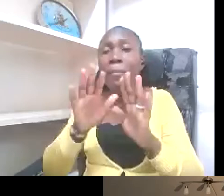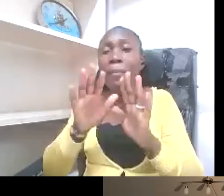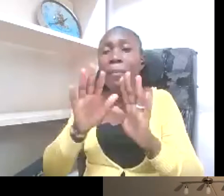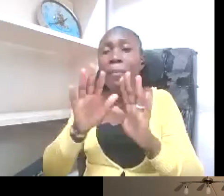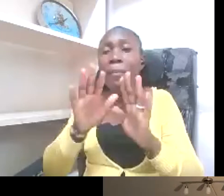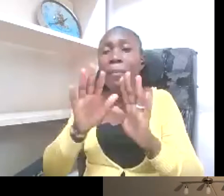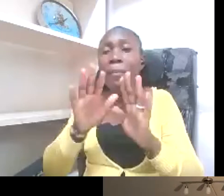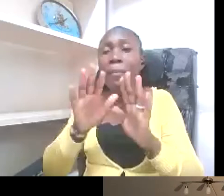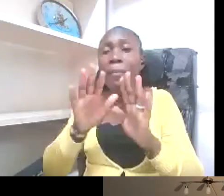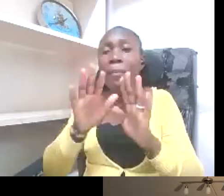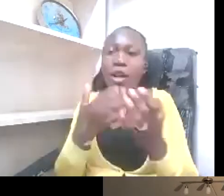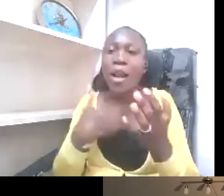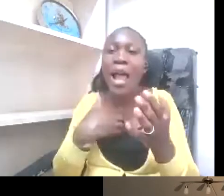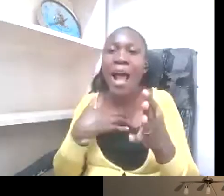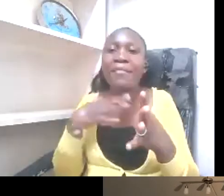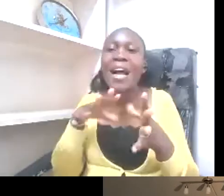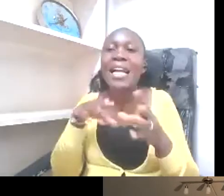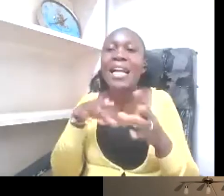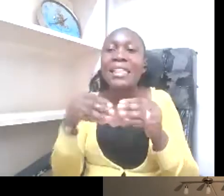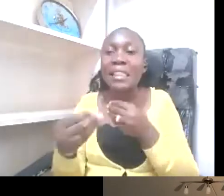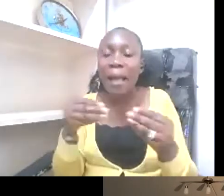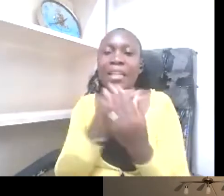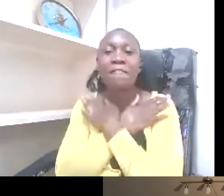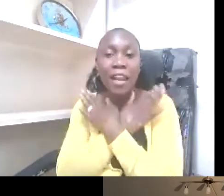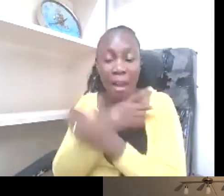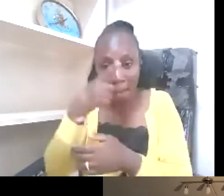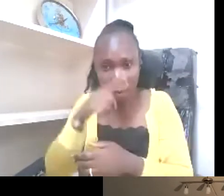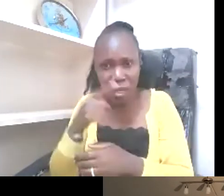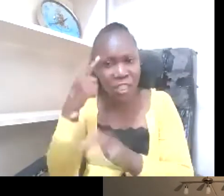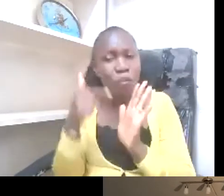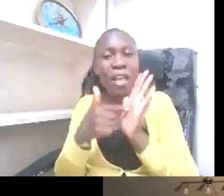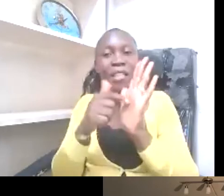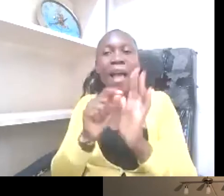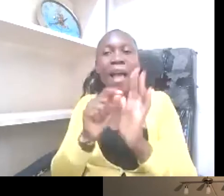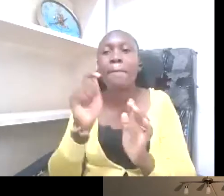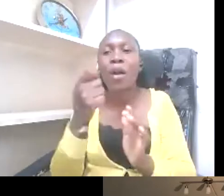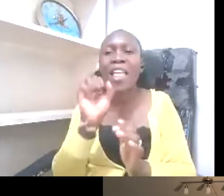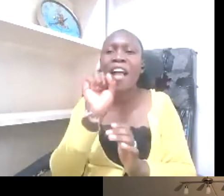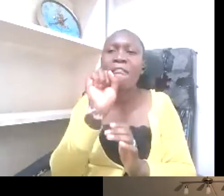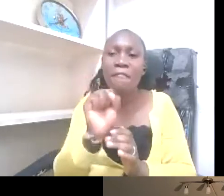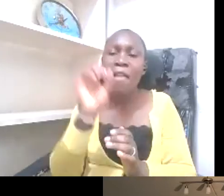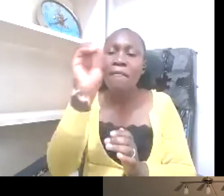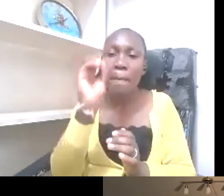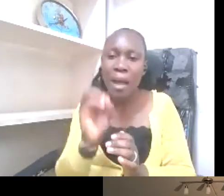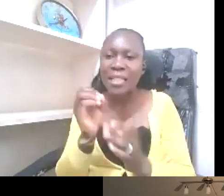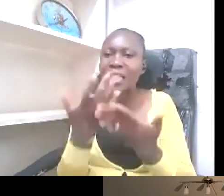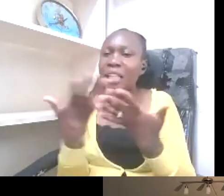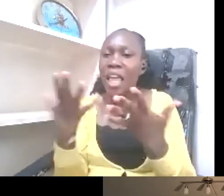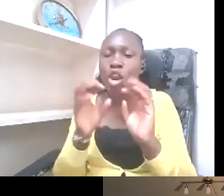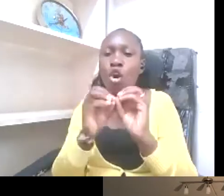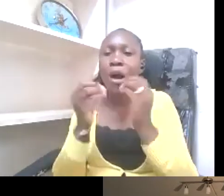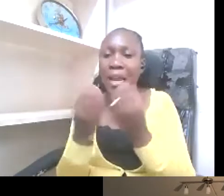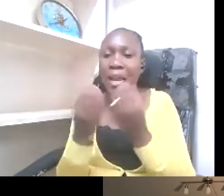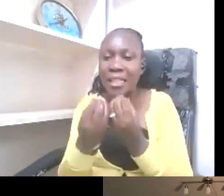policy. For instance, in Kenya, five percent of any organization needs to